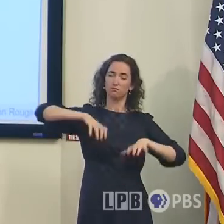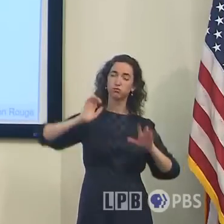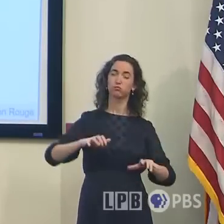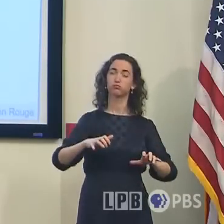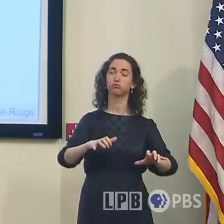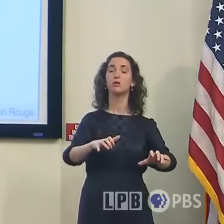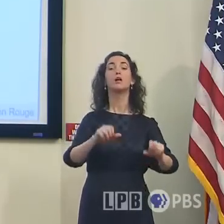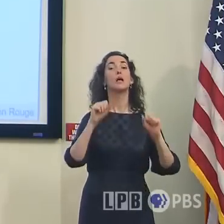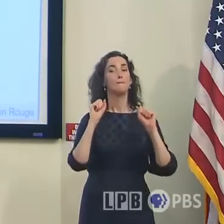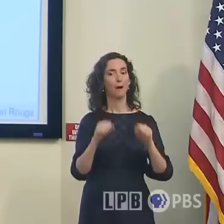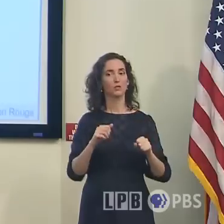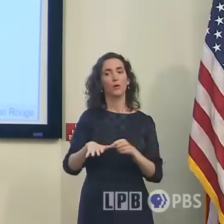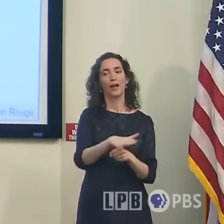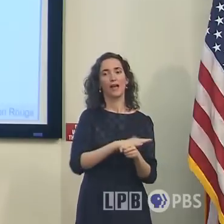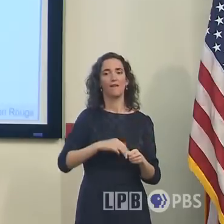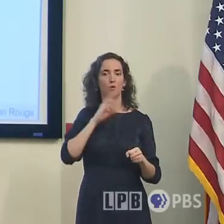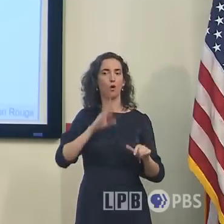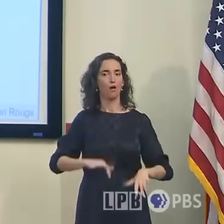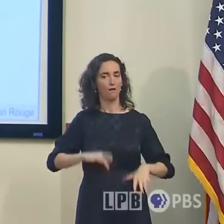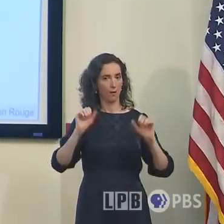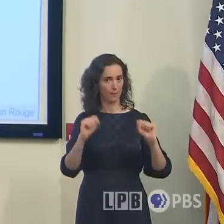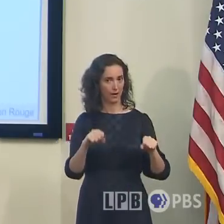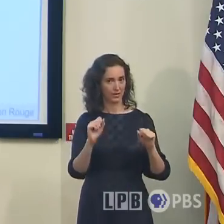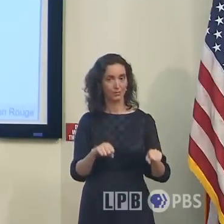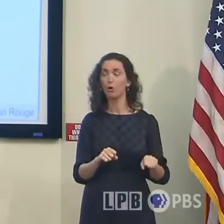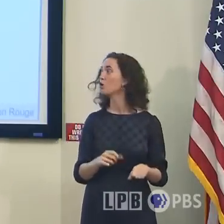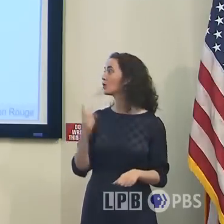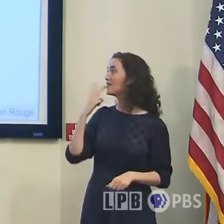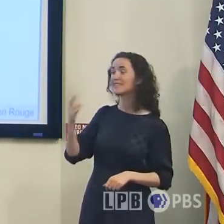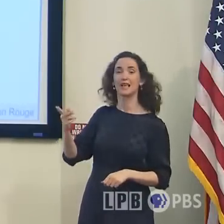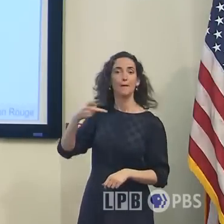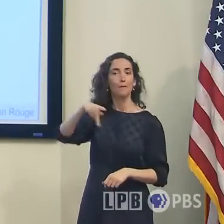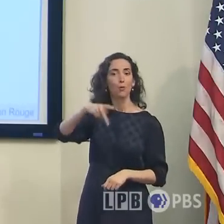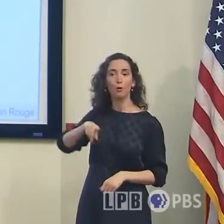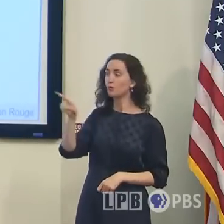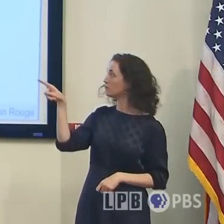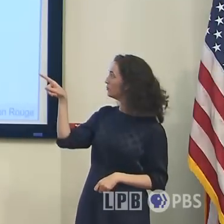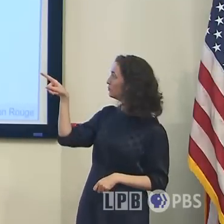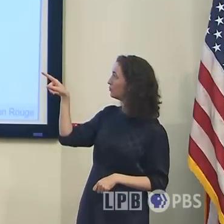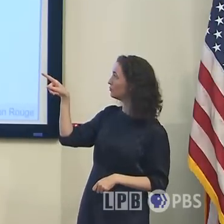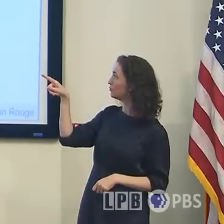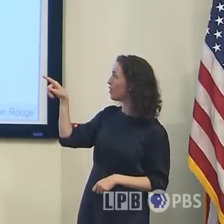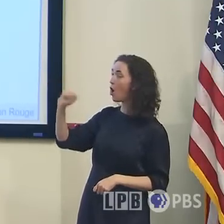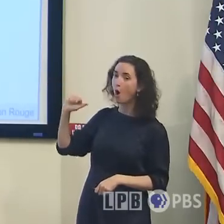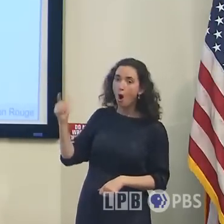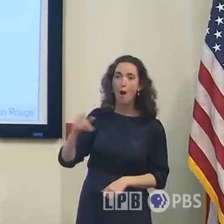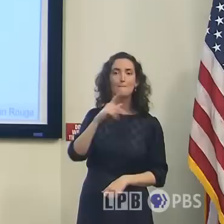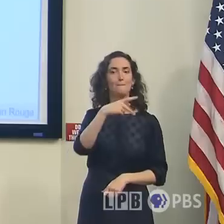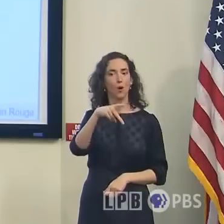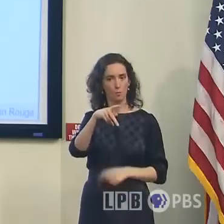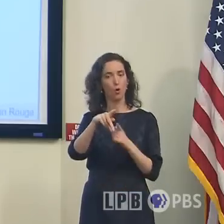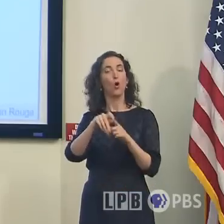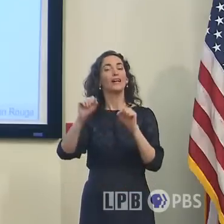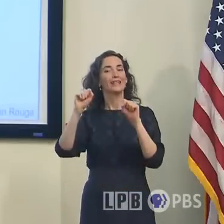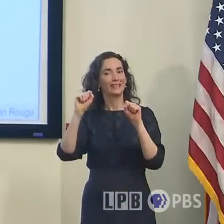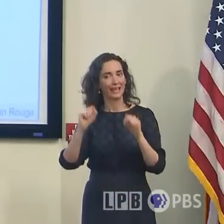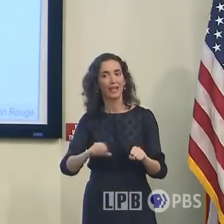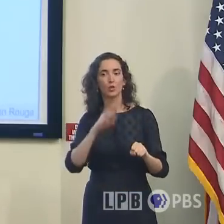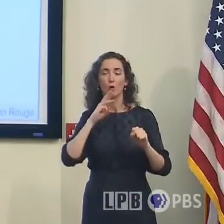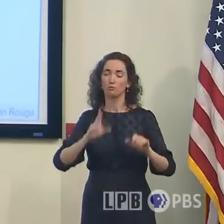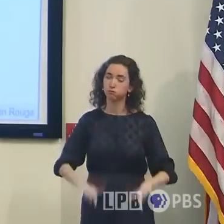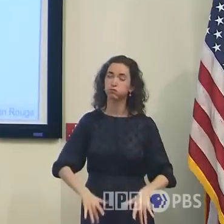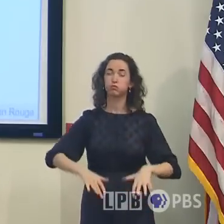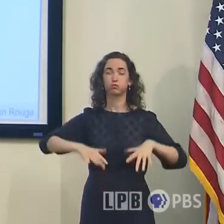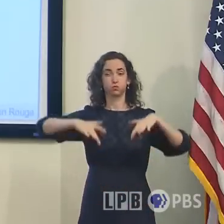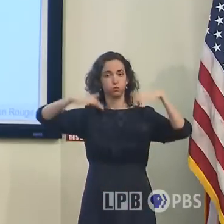that, everywhere that you see the purple there across southeast Louisiana is where we're looking for the possibility of extreme flooding